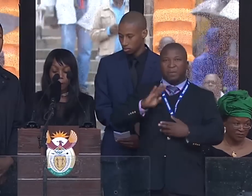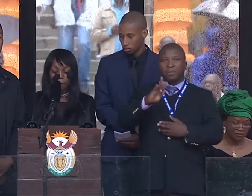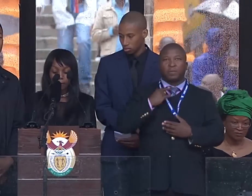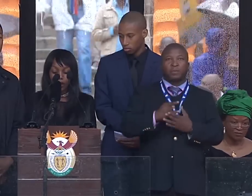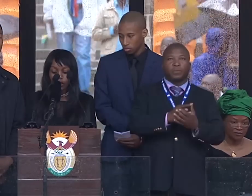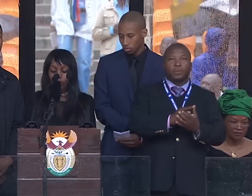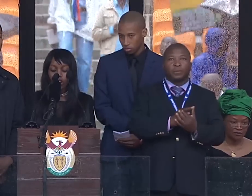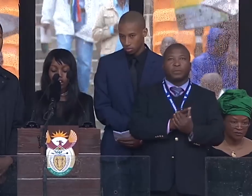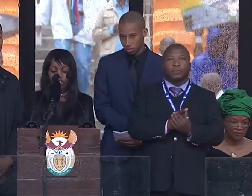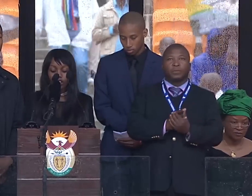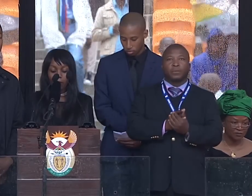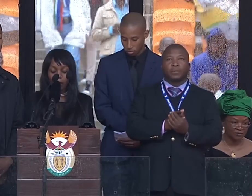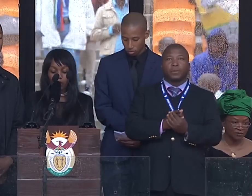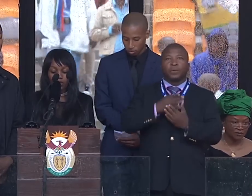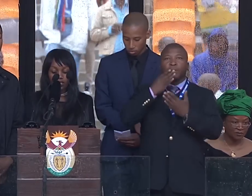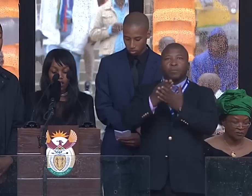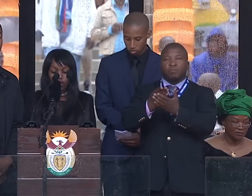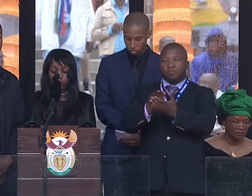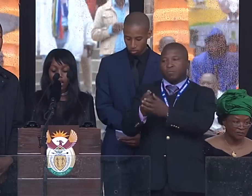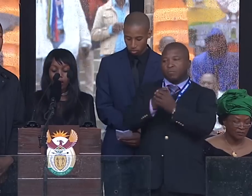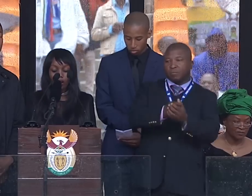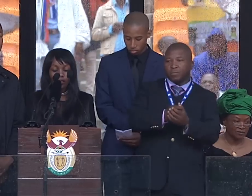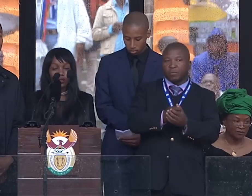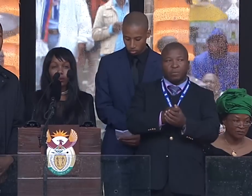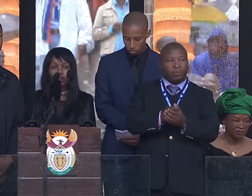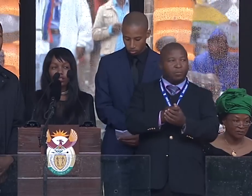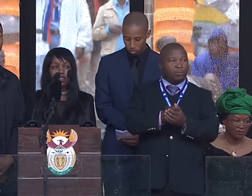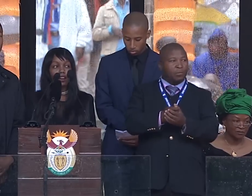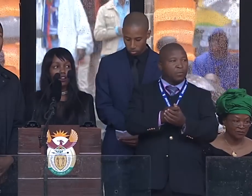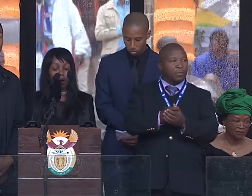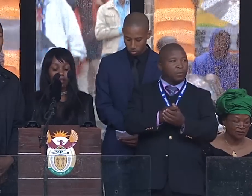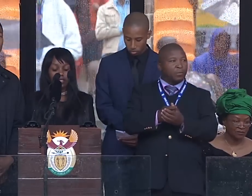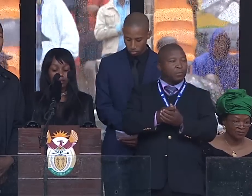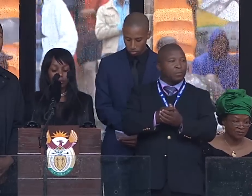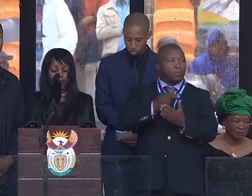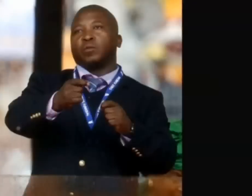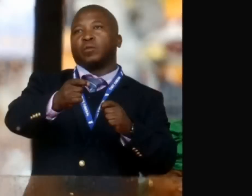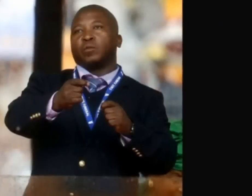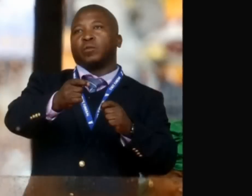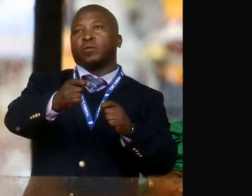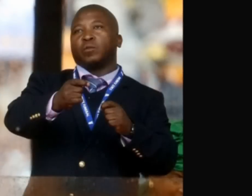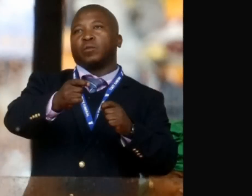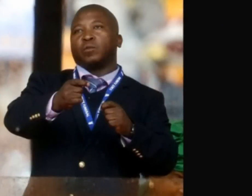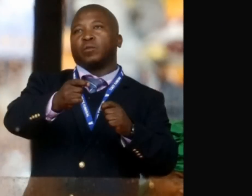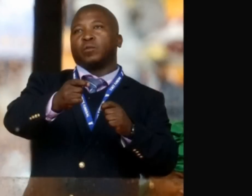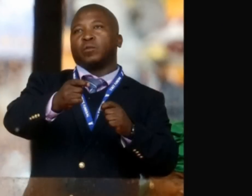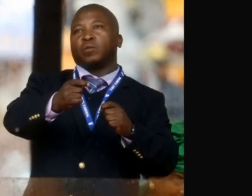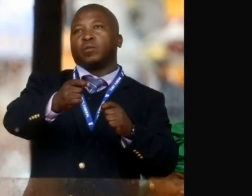the gestures that made no sense. Is it not fair to clarify? Yes, I'm currently